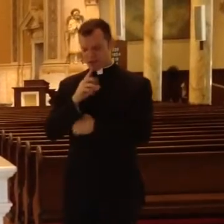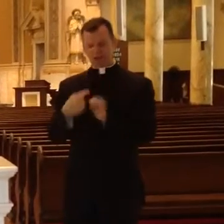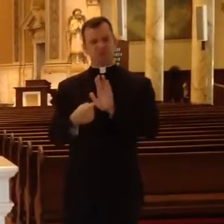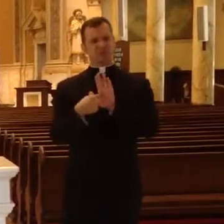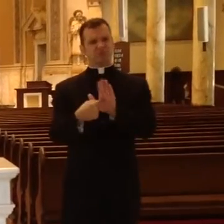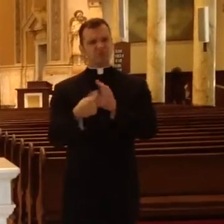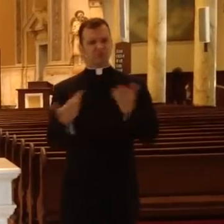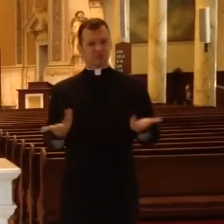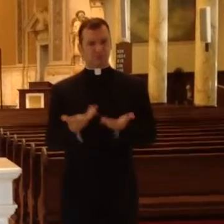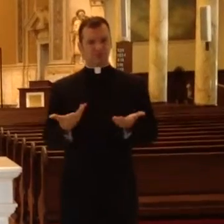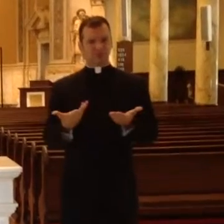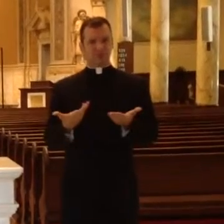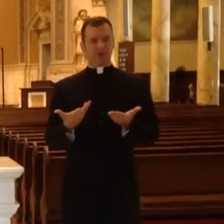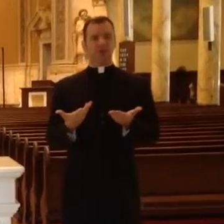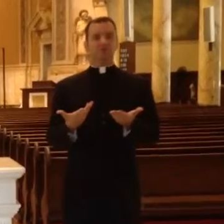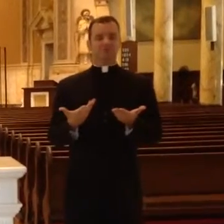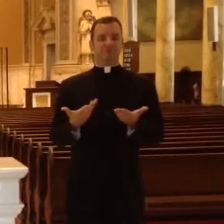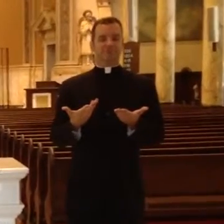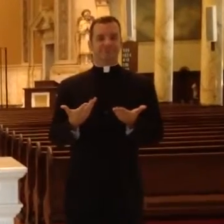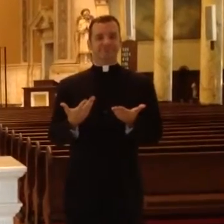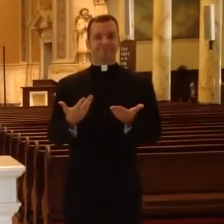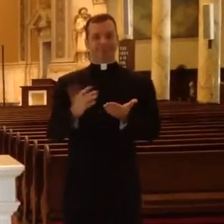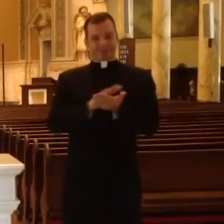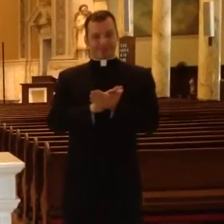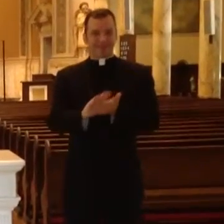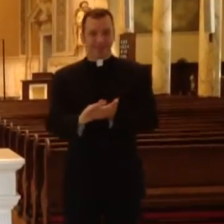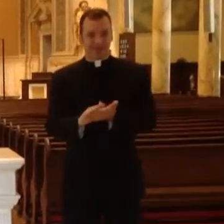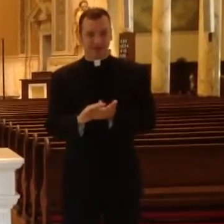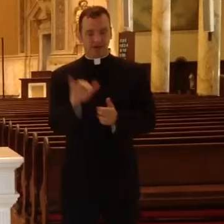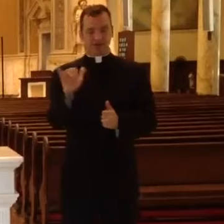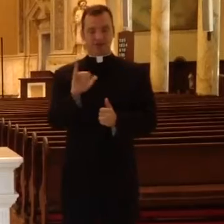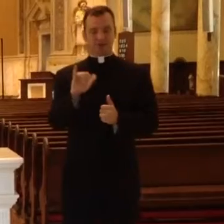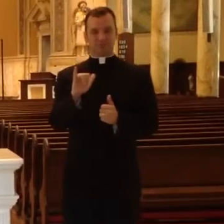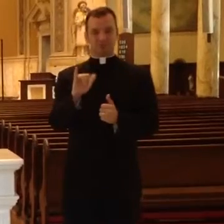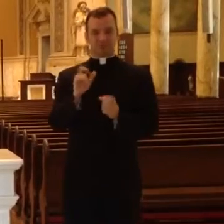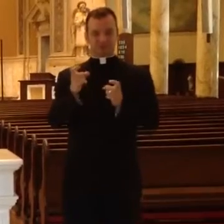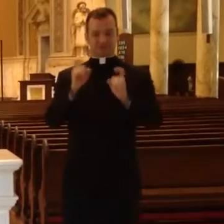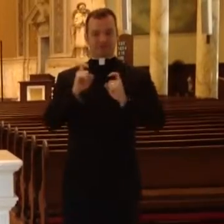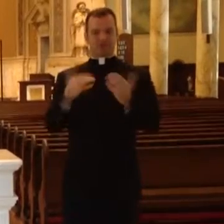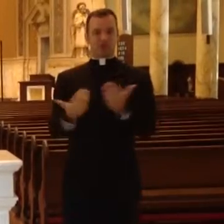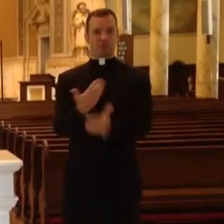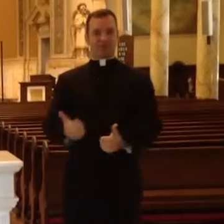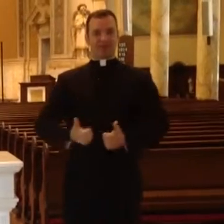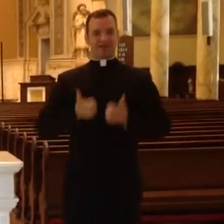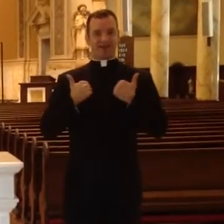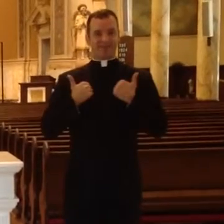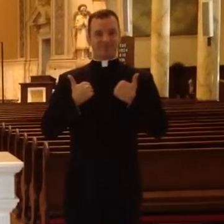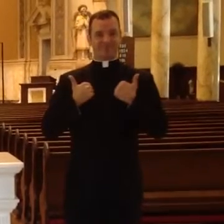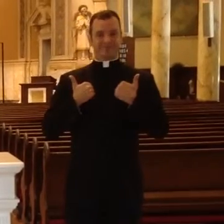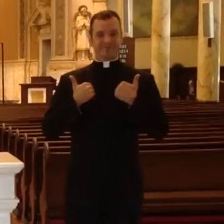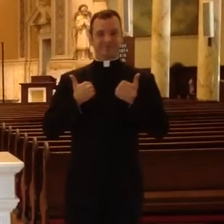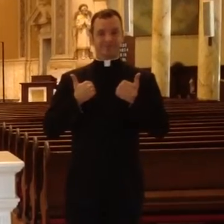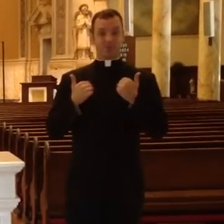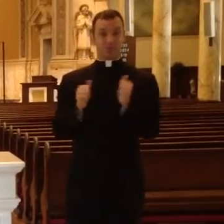The water in here represents purity, and it also represents the gift of new life.